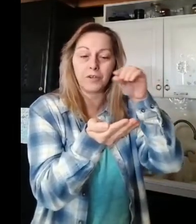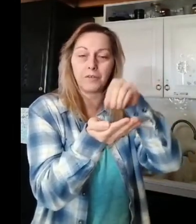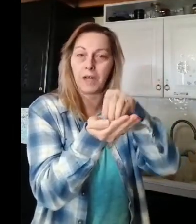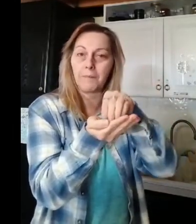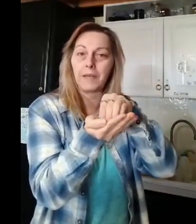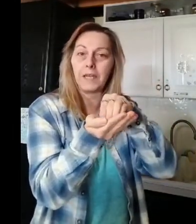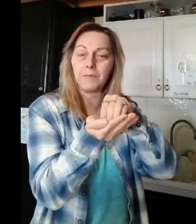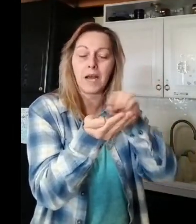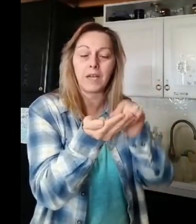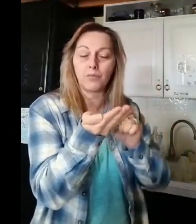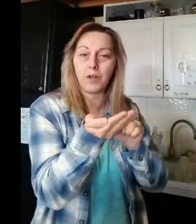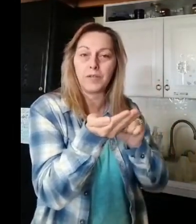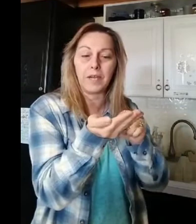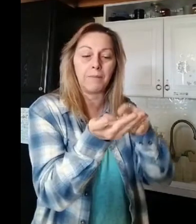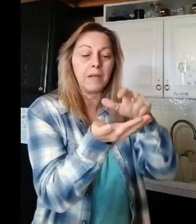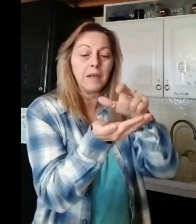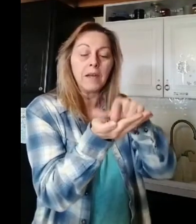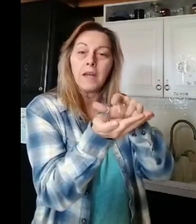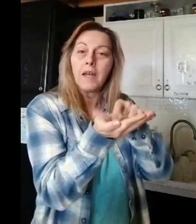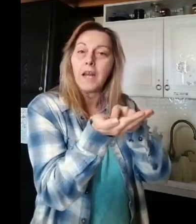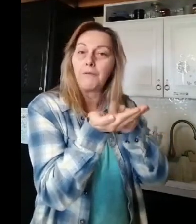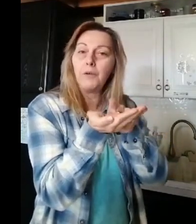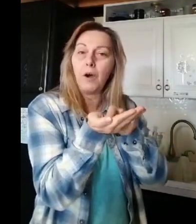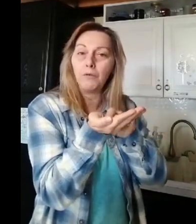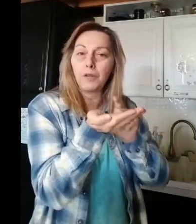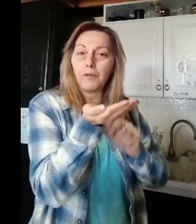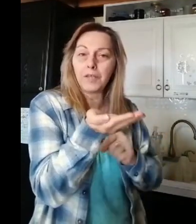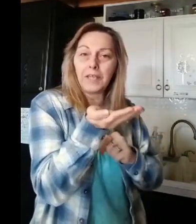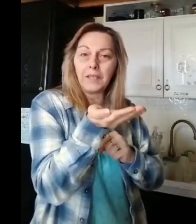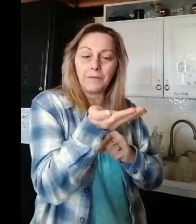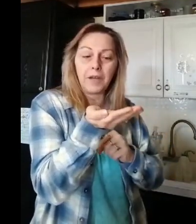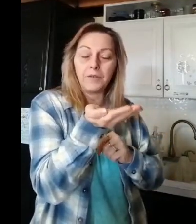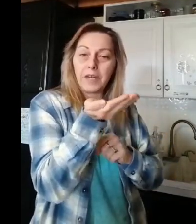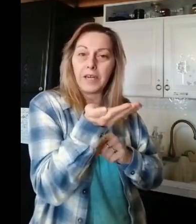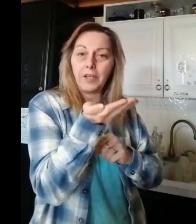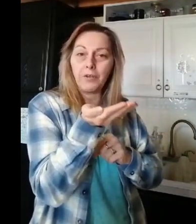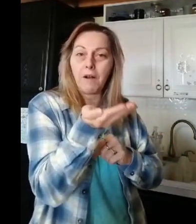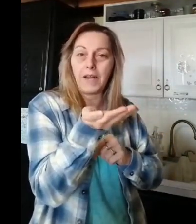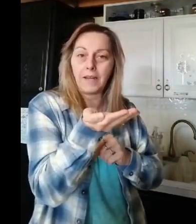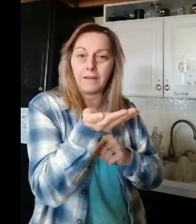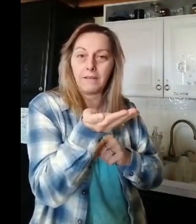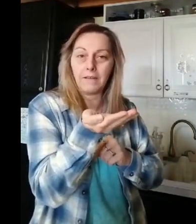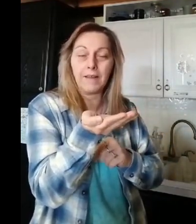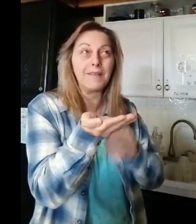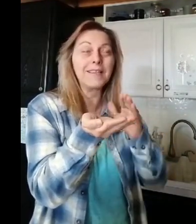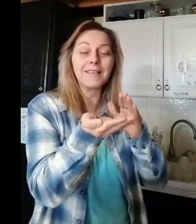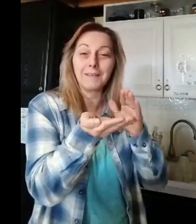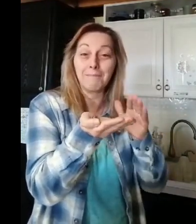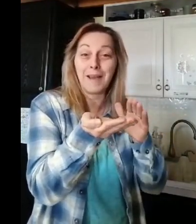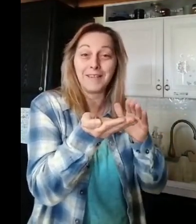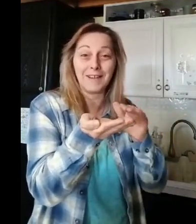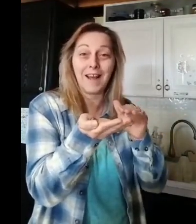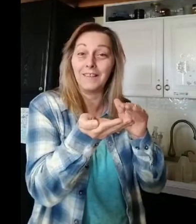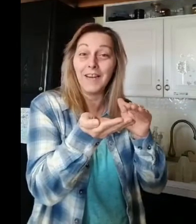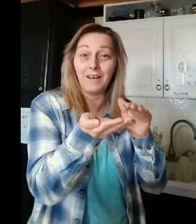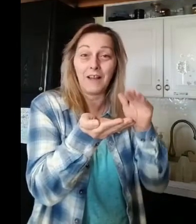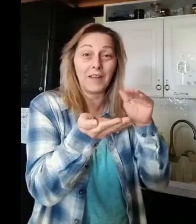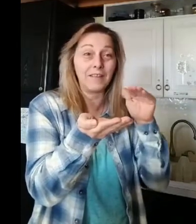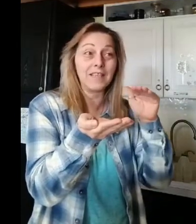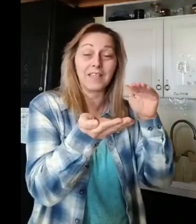like a medium-sized rose hip, if you hold 13 of those in your hand, and this is amazing. I love, I think this is like